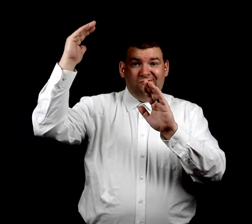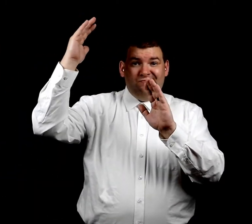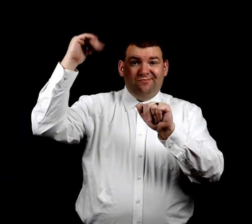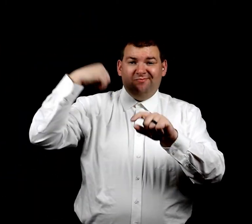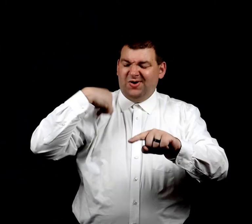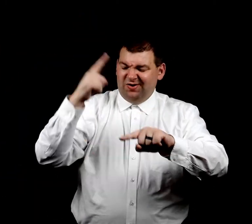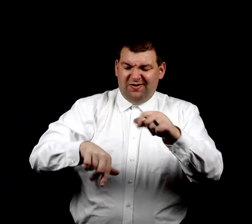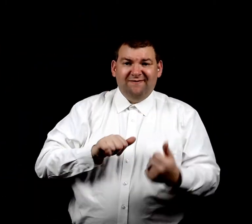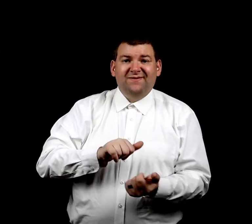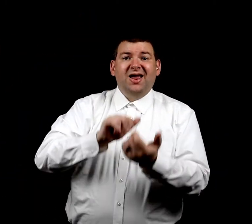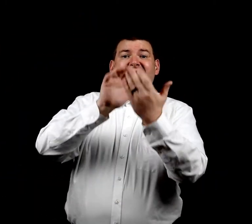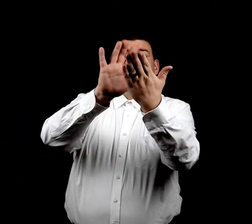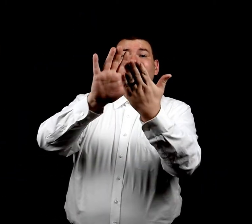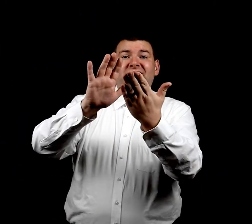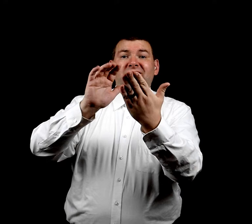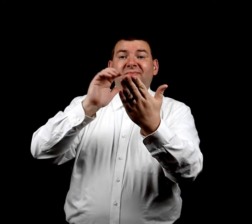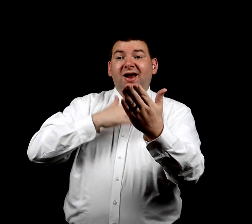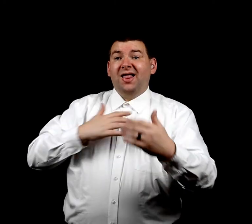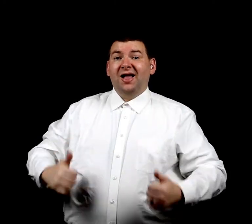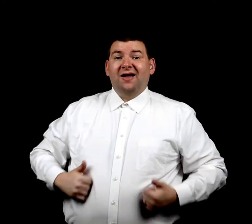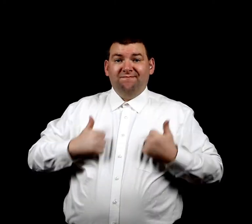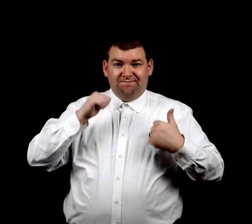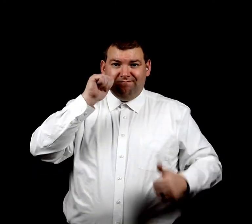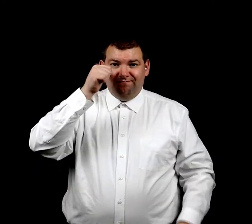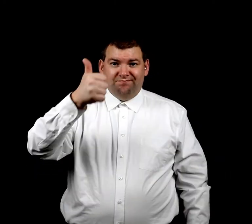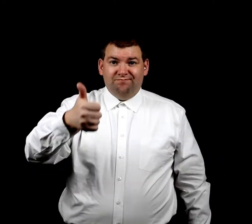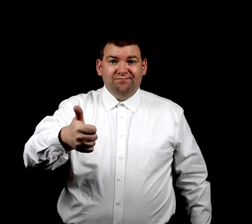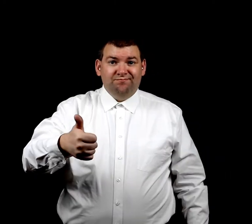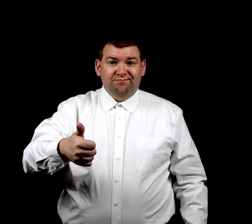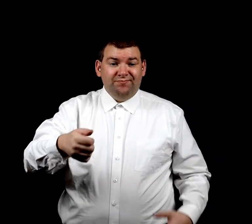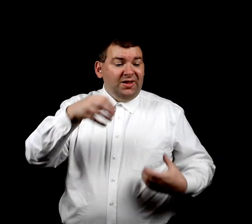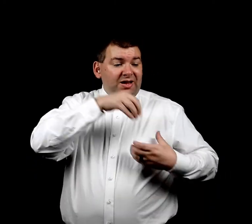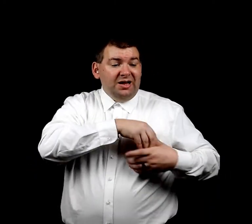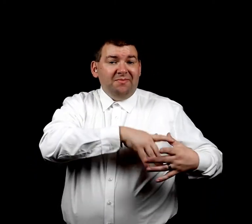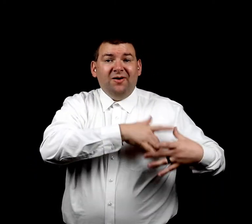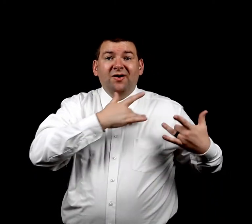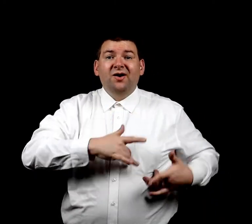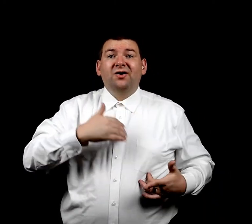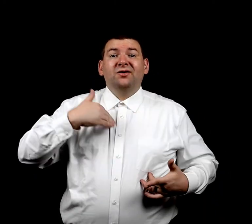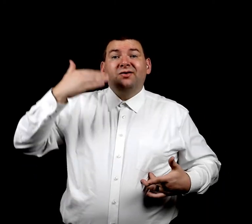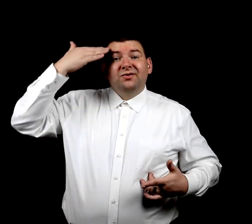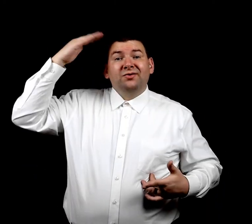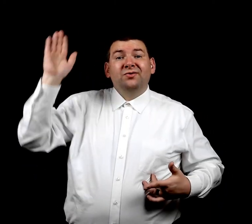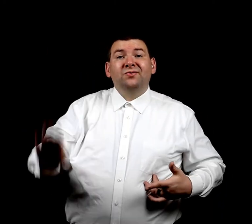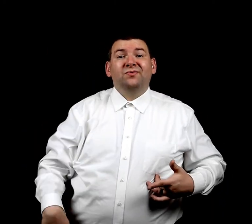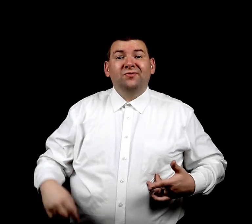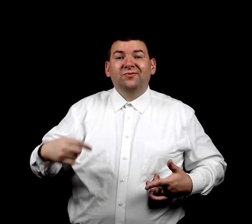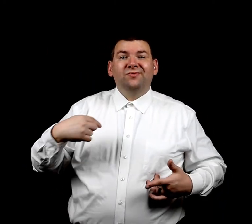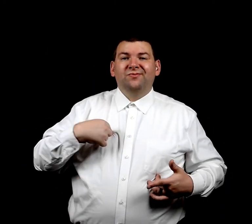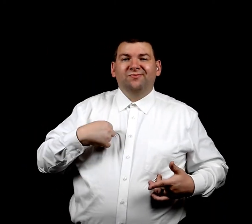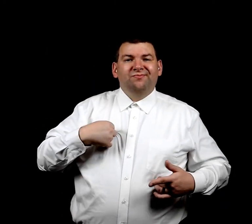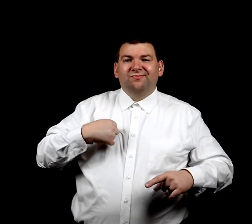couldn't face my life tomorrow Without your hope in my heart Lord, I know